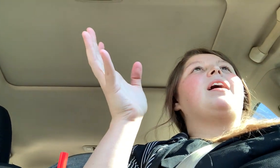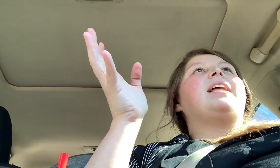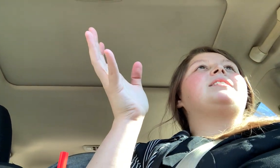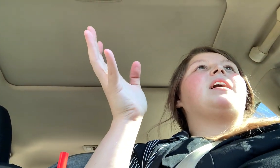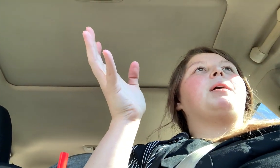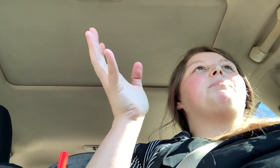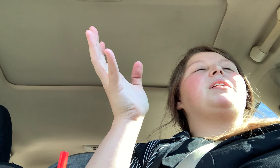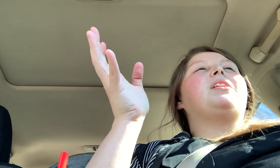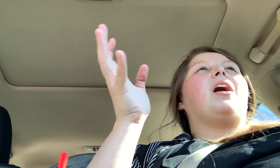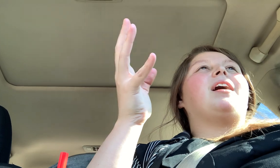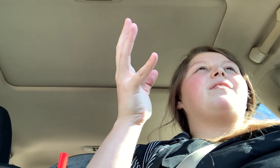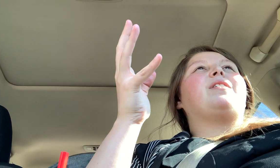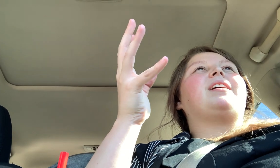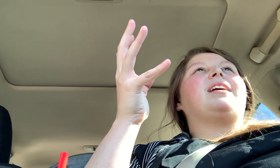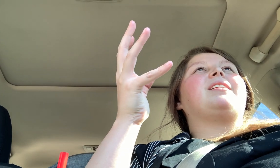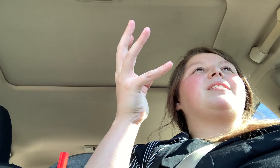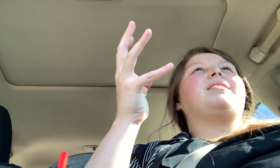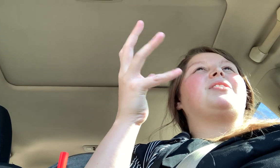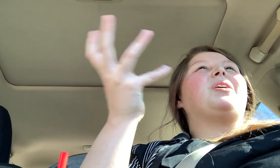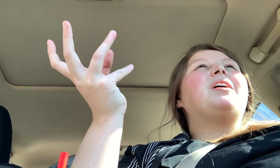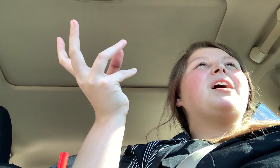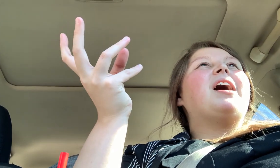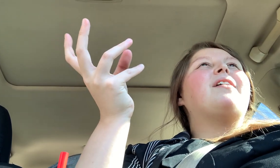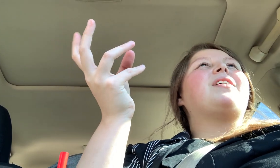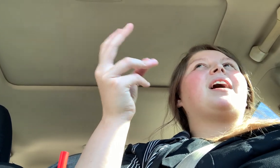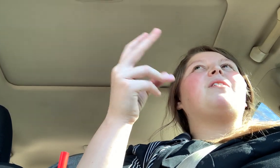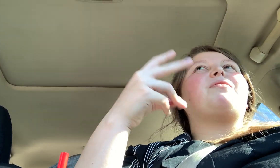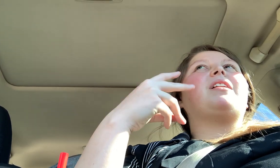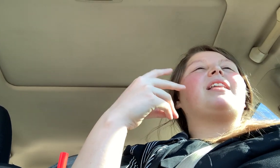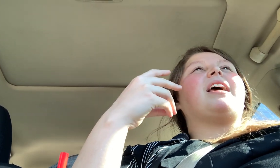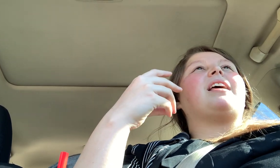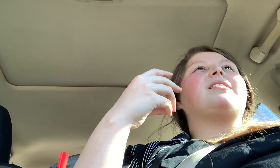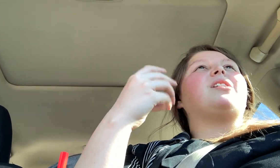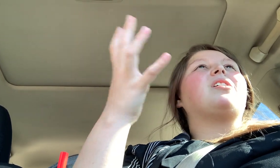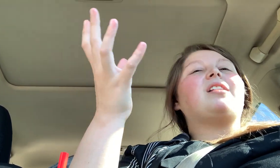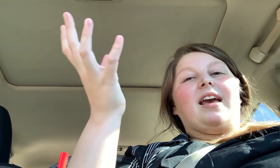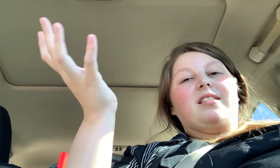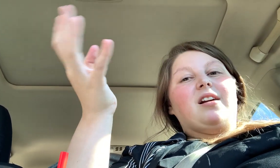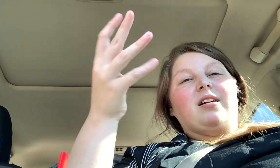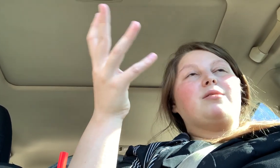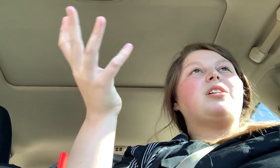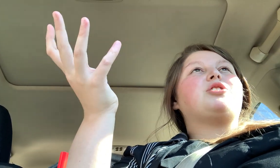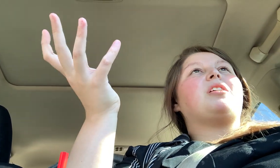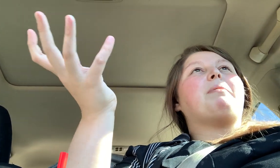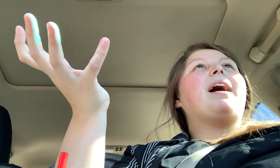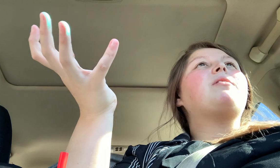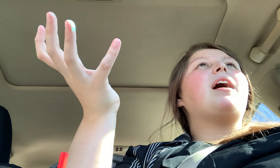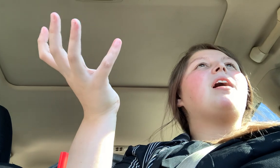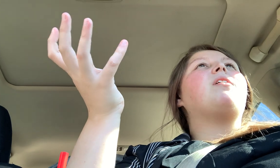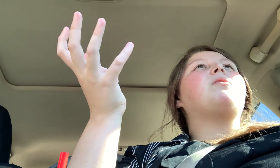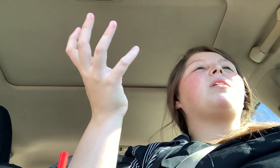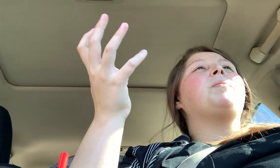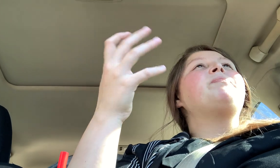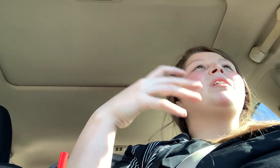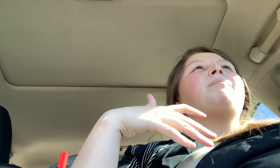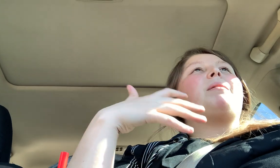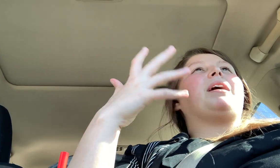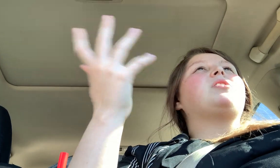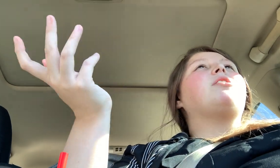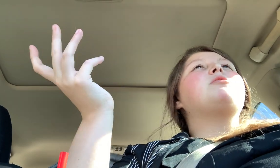end up not feeling good enough. Like, I don't feel like they look like they're a shitty background or maybe I talk too